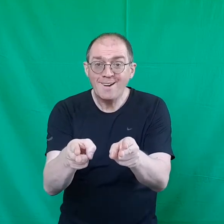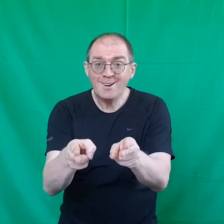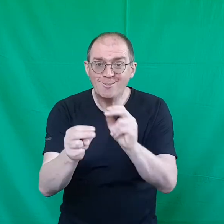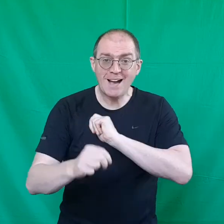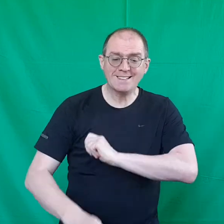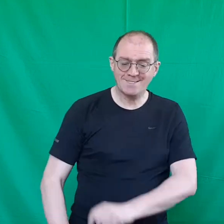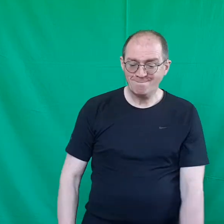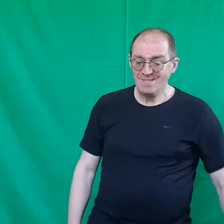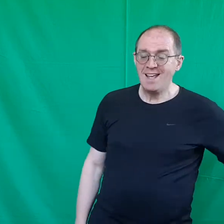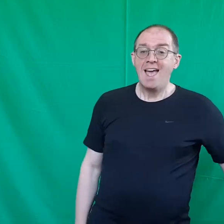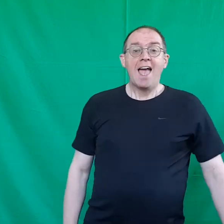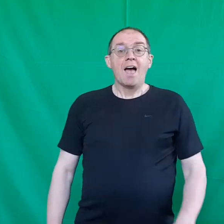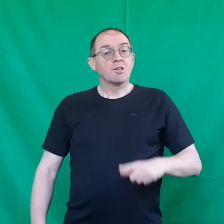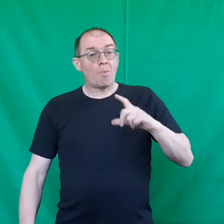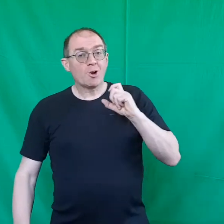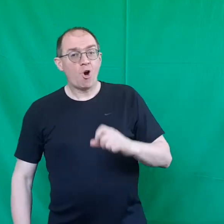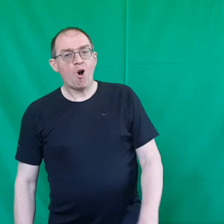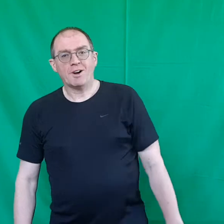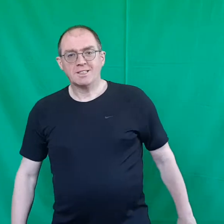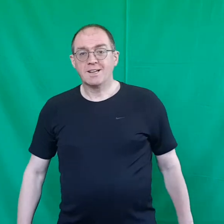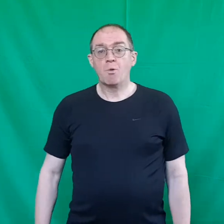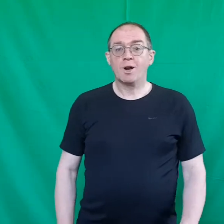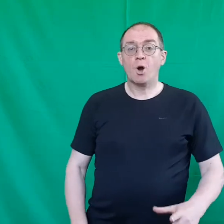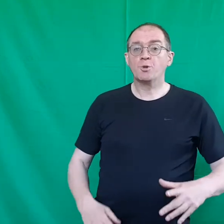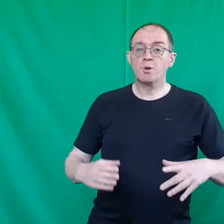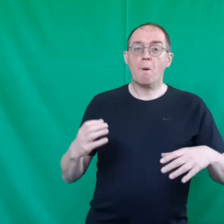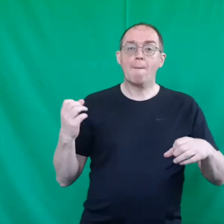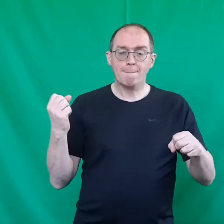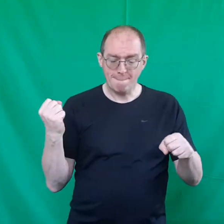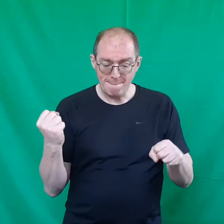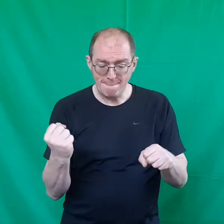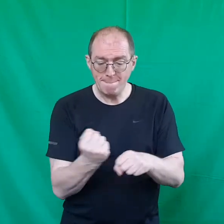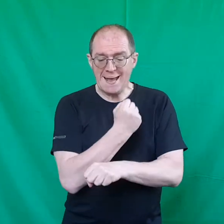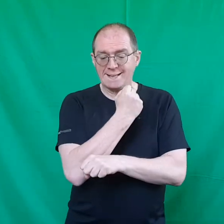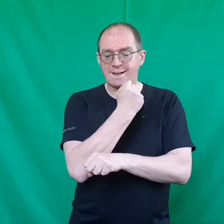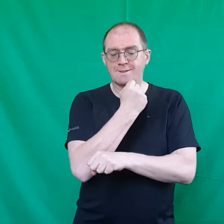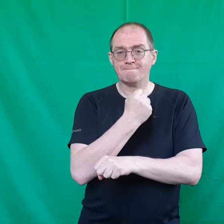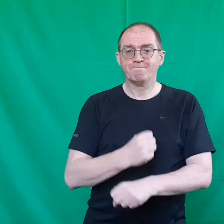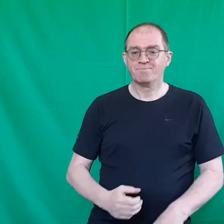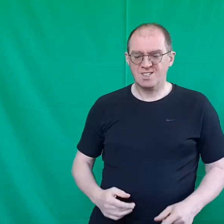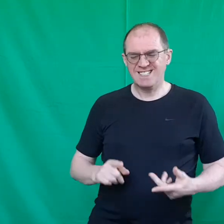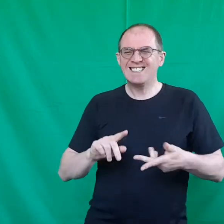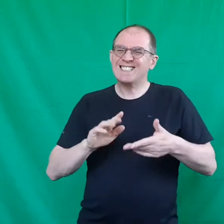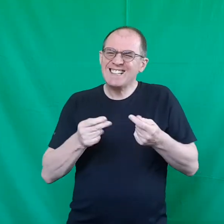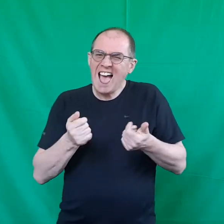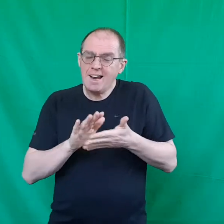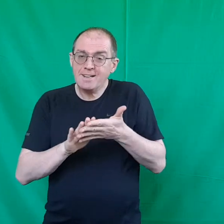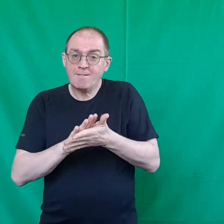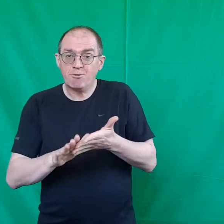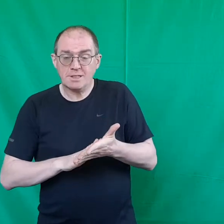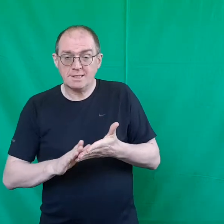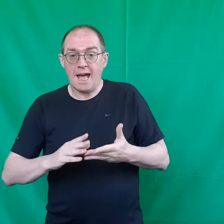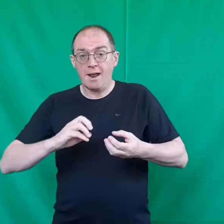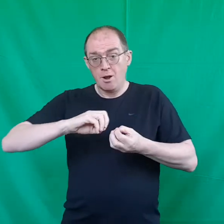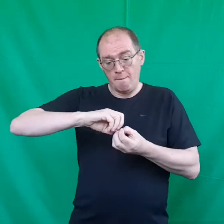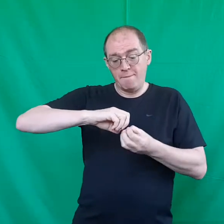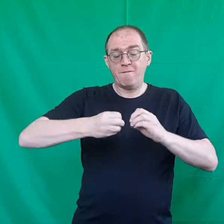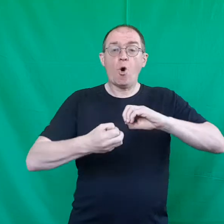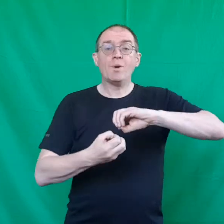right so the chorus we're going to make there's a slightly different sign before we